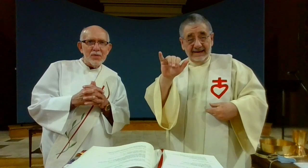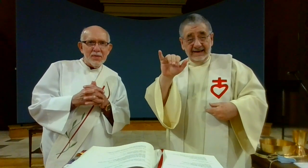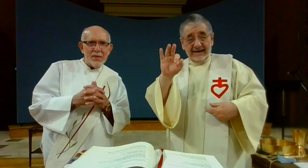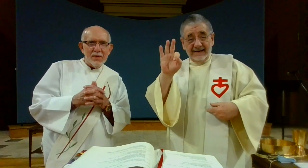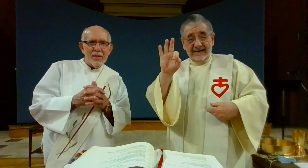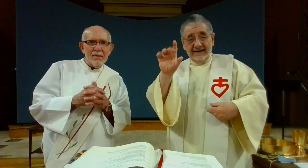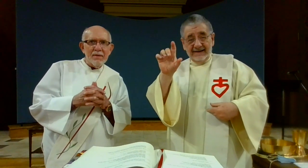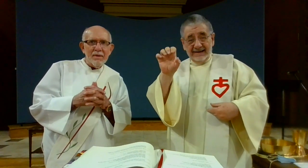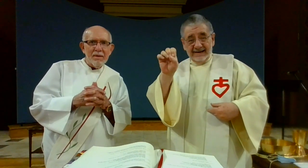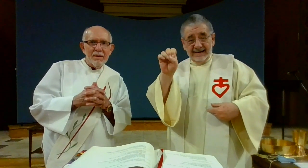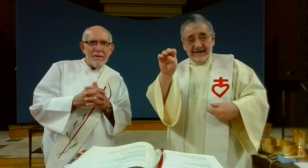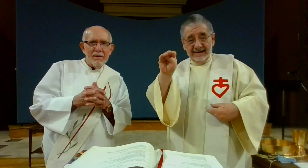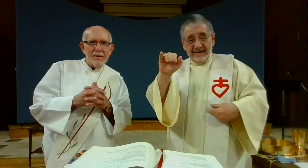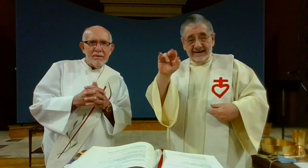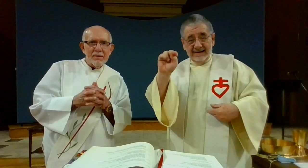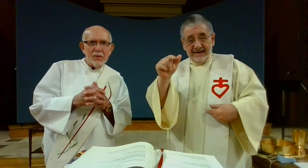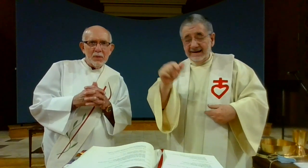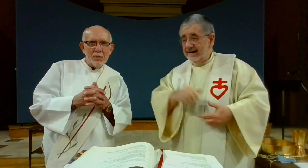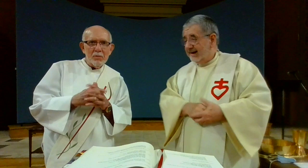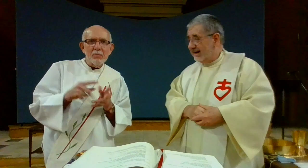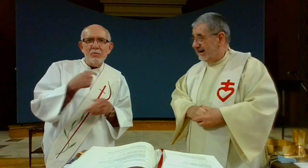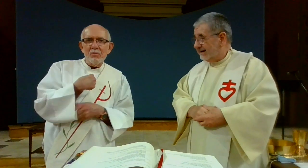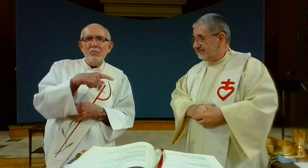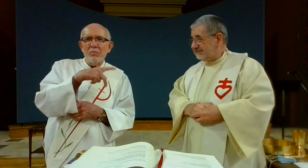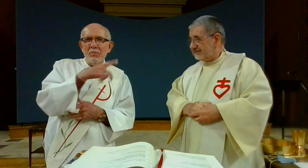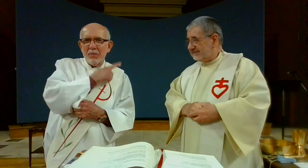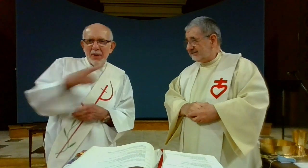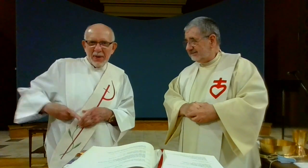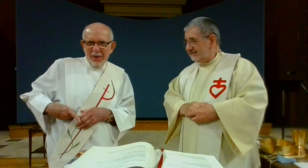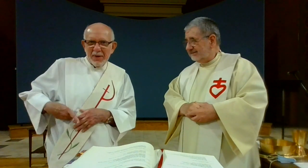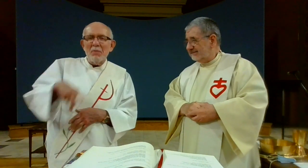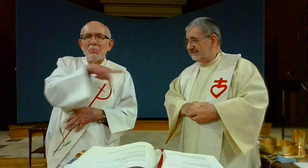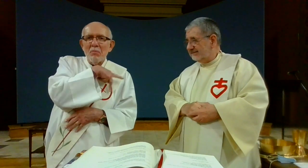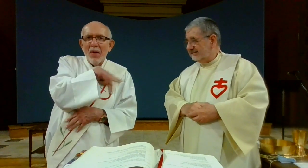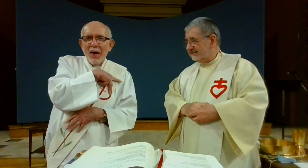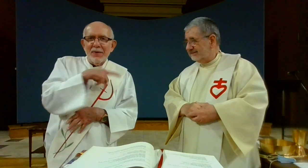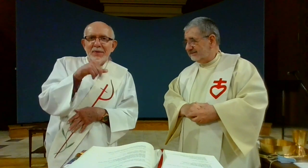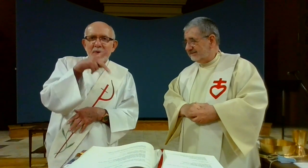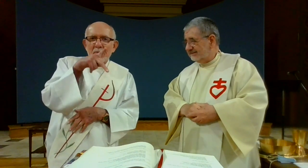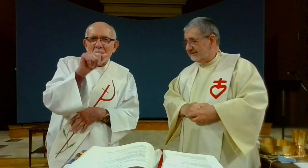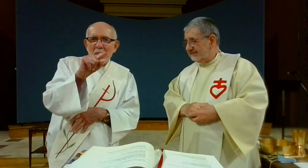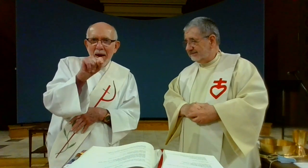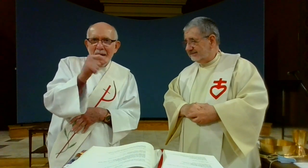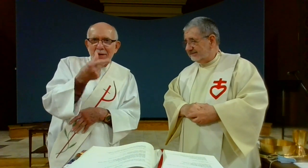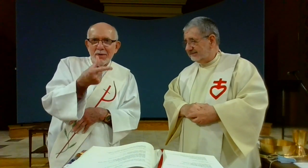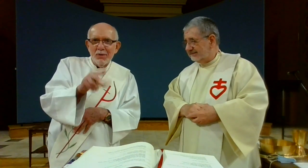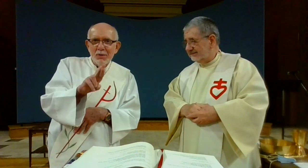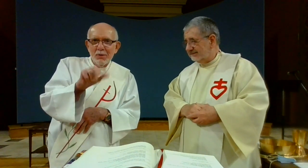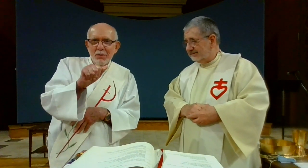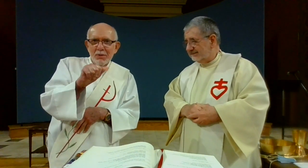am Father Ray Fleming and I am Deacon Pat Graybill.